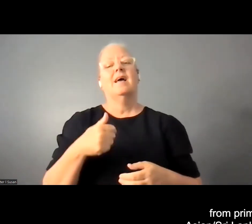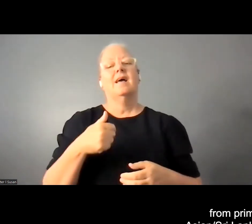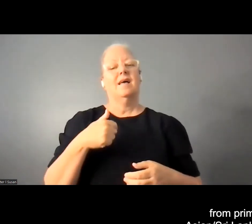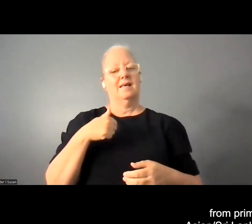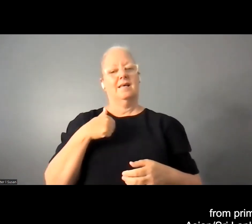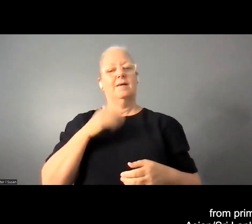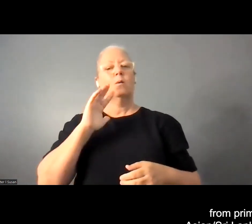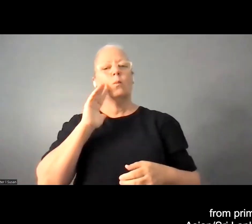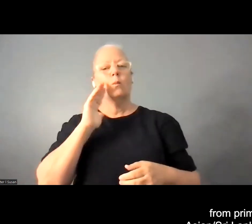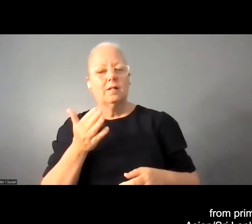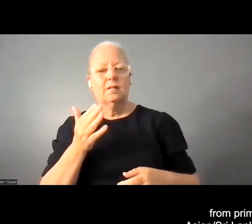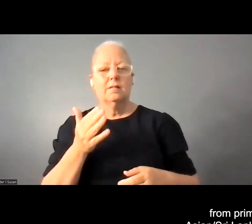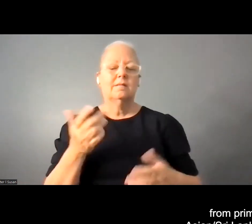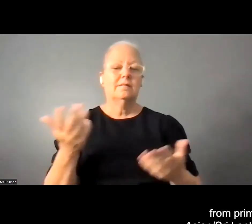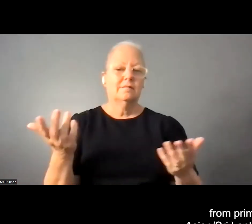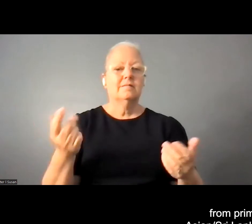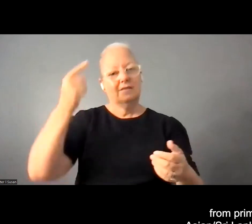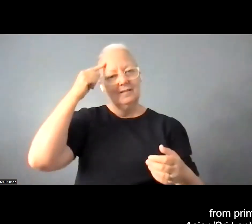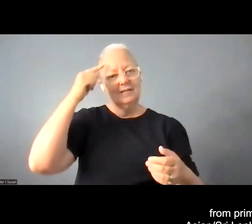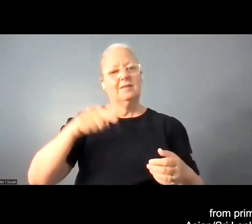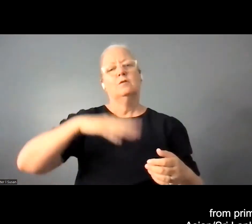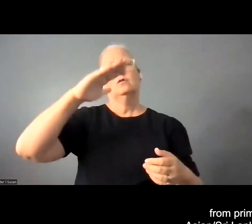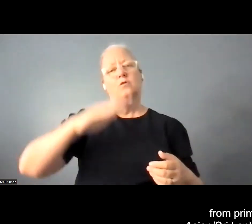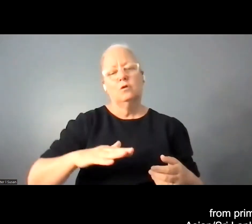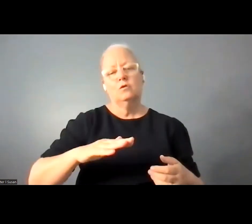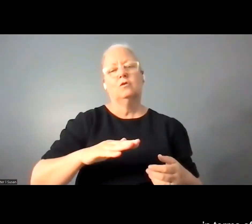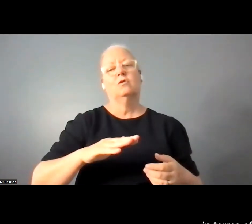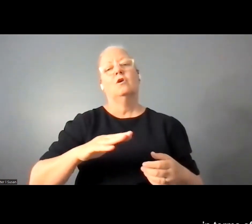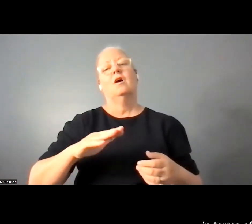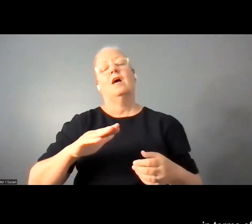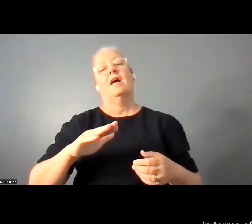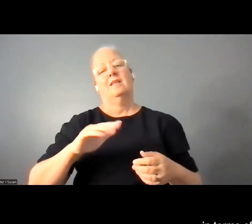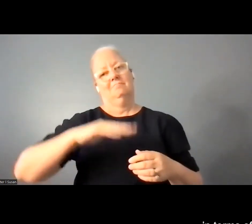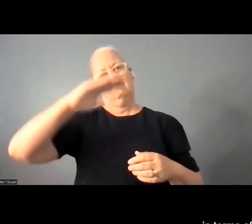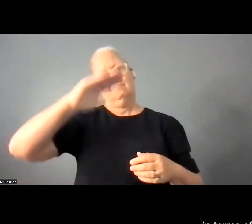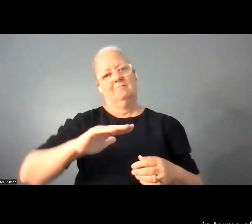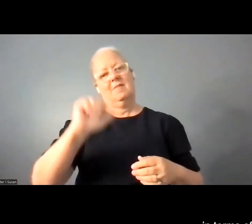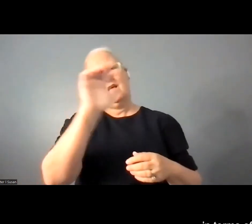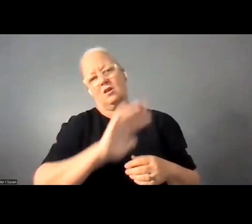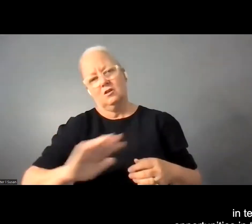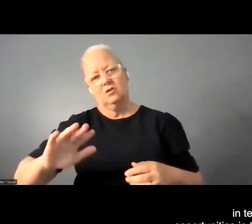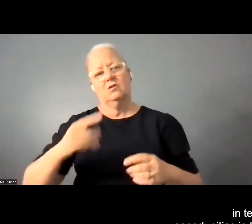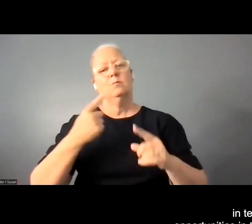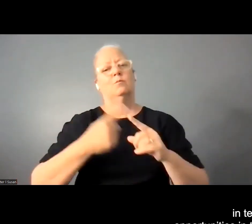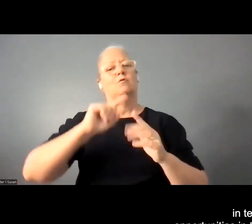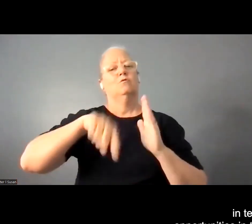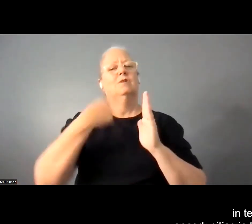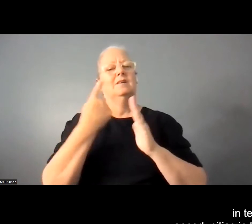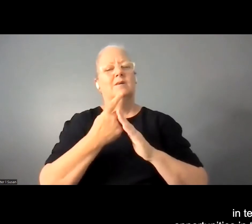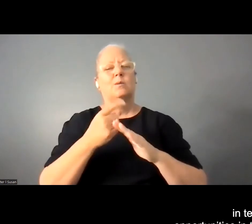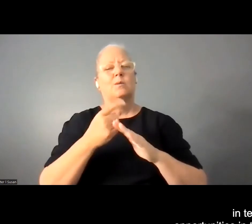primarily uh south asian slash sri lankan perspectives in terms of barriers and in terms of